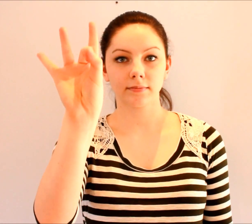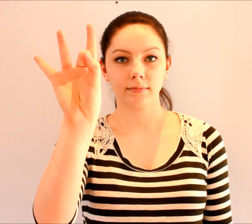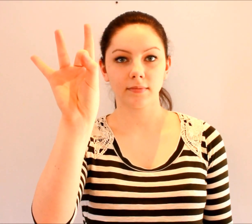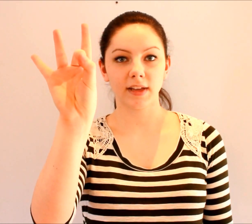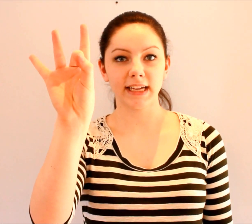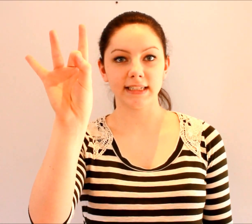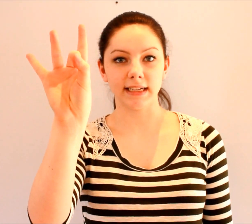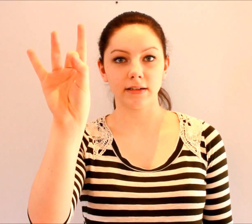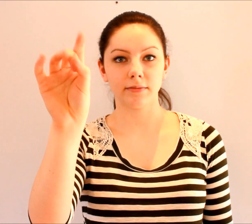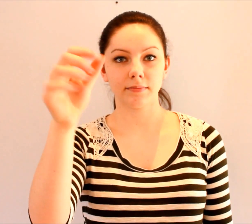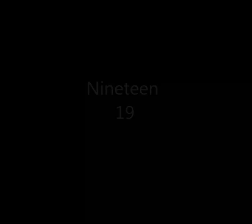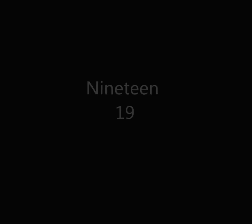Eighteen. Eighteen.